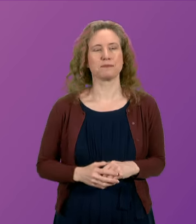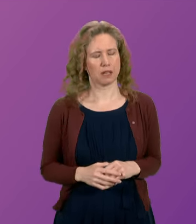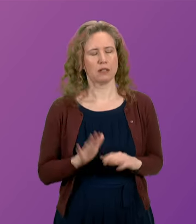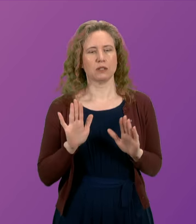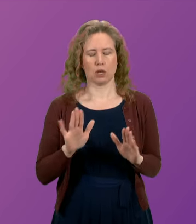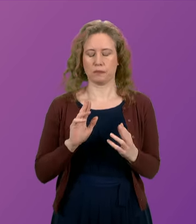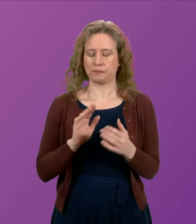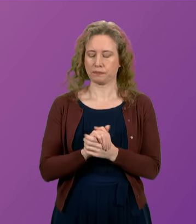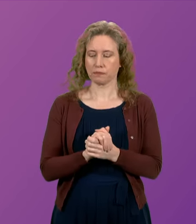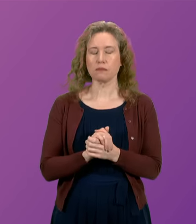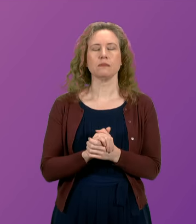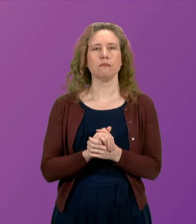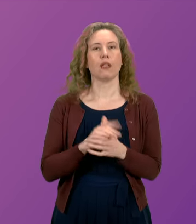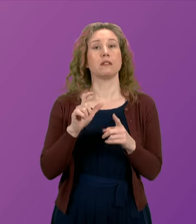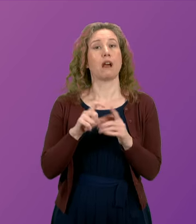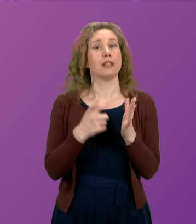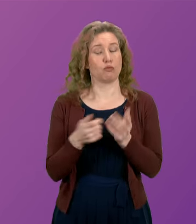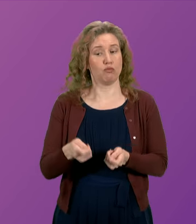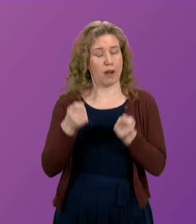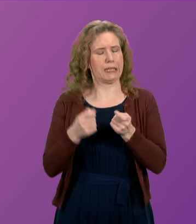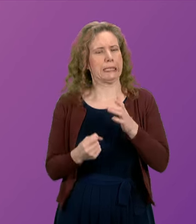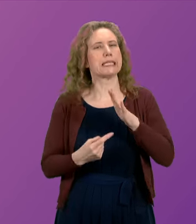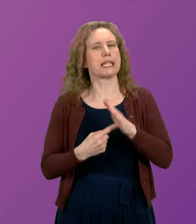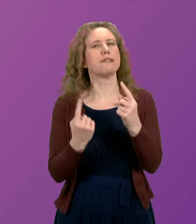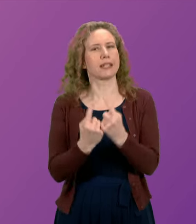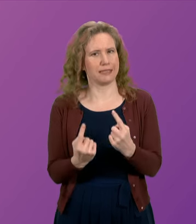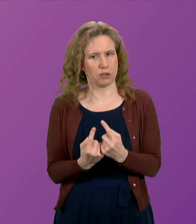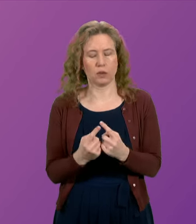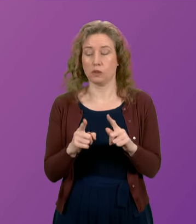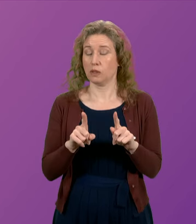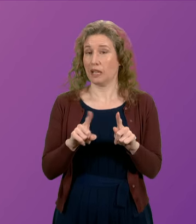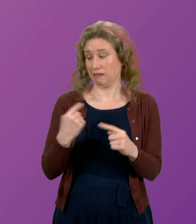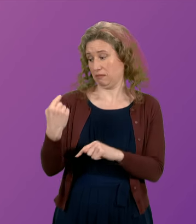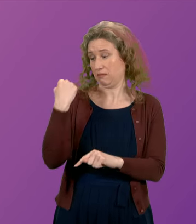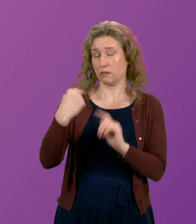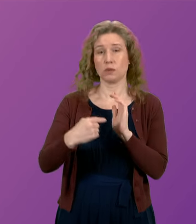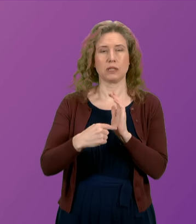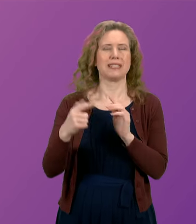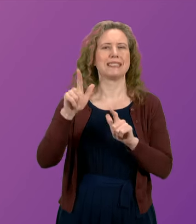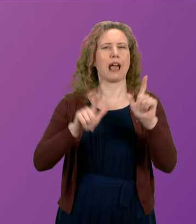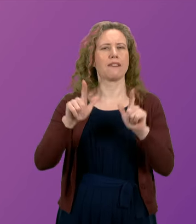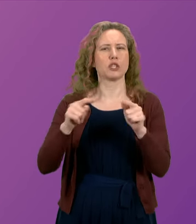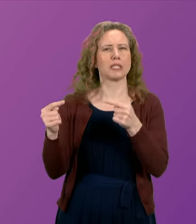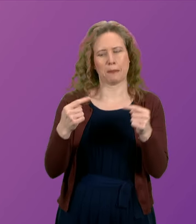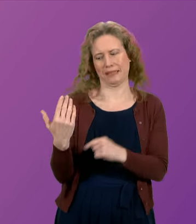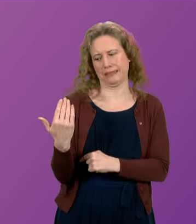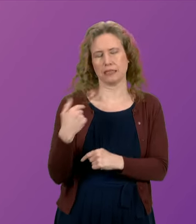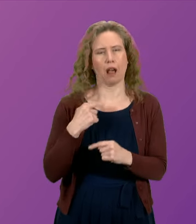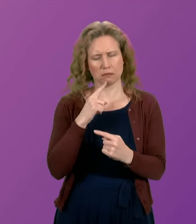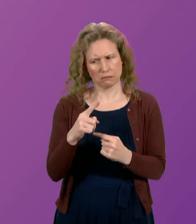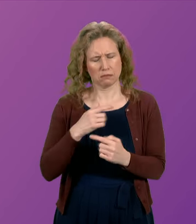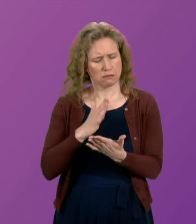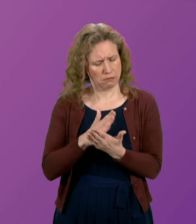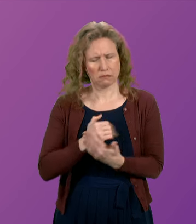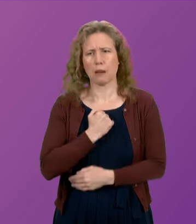Mr Ross raises a significant issue to me, and as I indicated in the television debate the other evening, that I